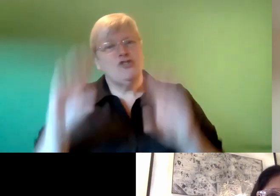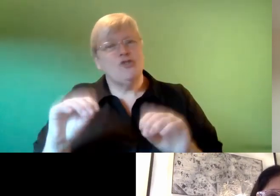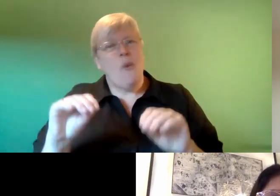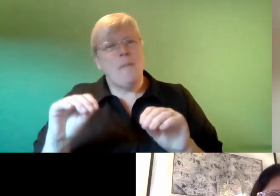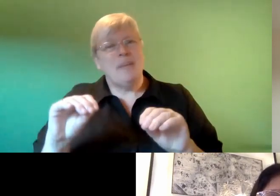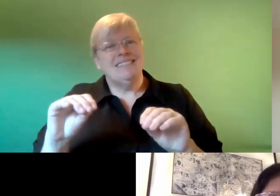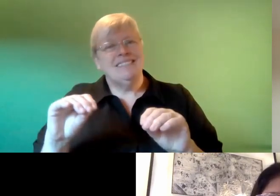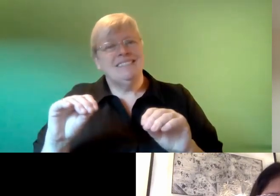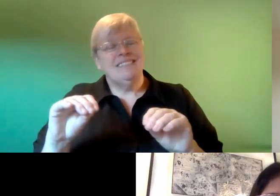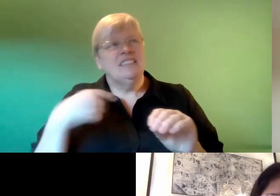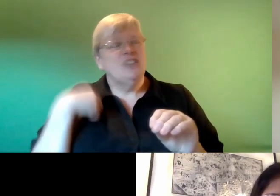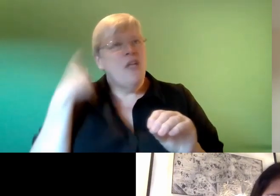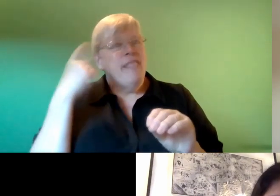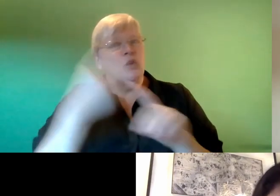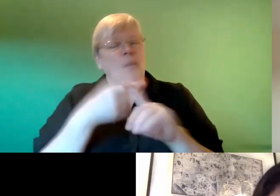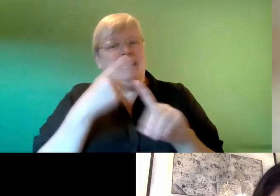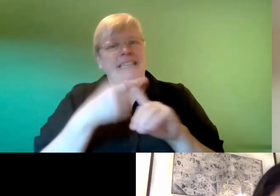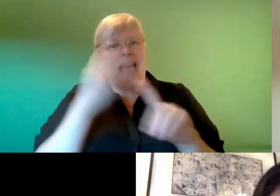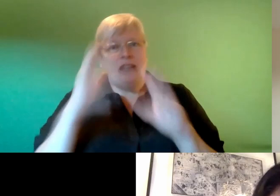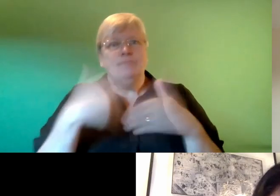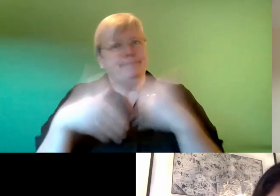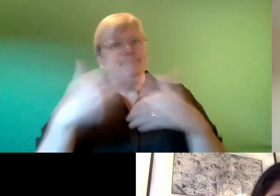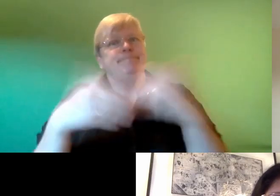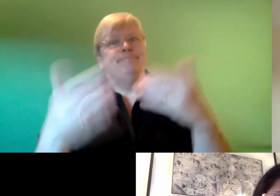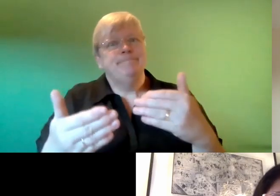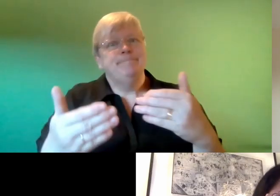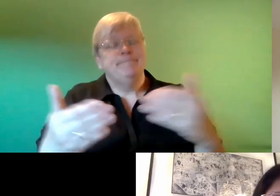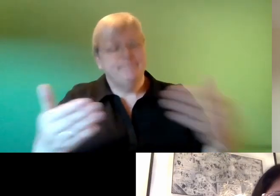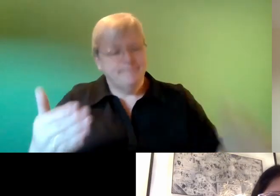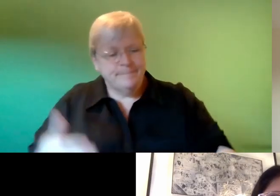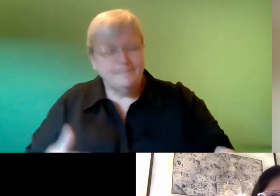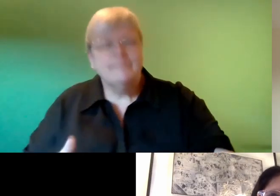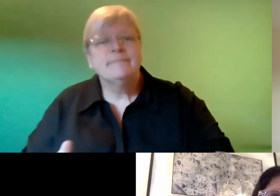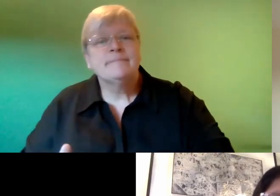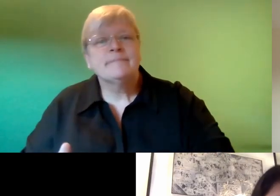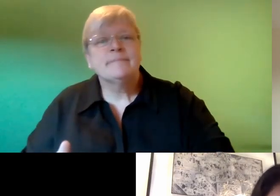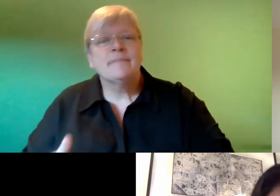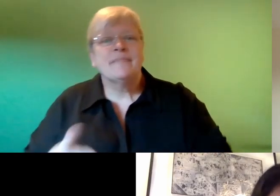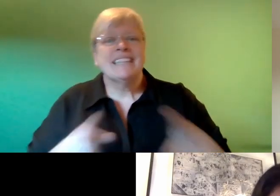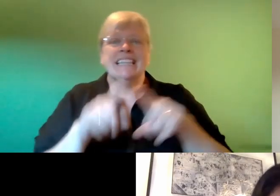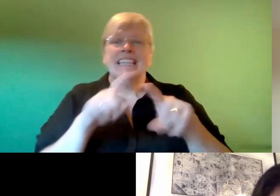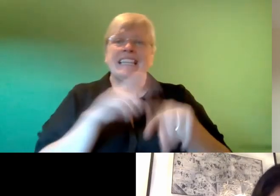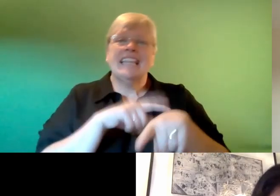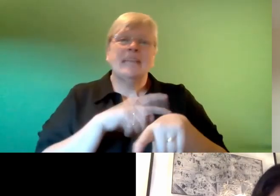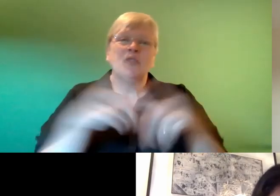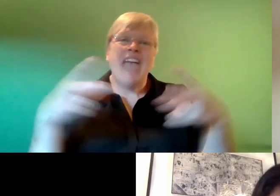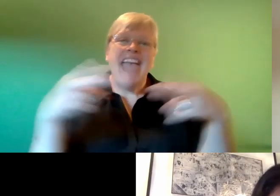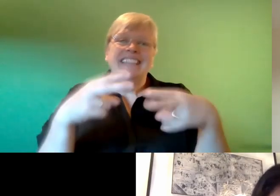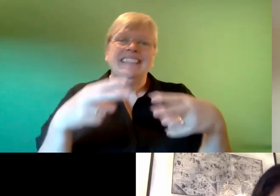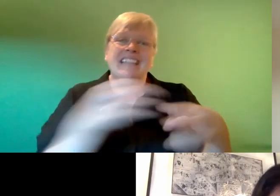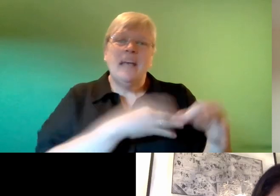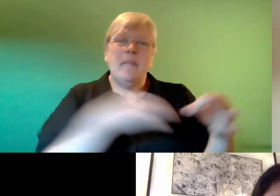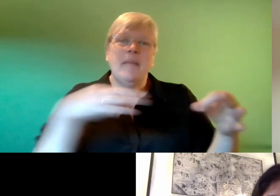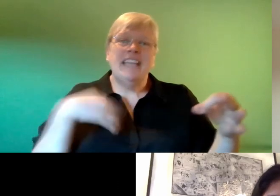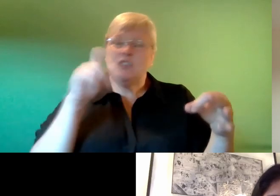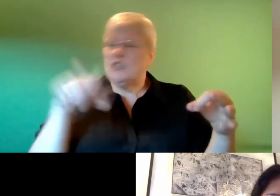made you think right quite quickly on your feet um and you didn't have time to edit it like i think medical students have that tendency to be